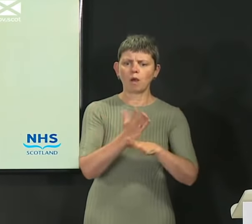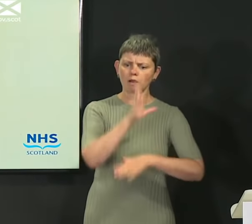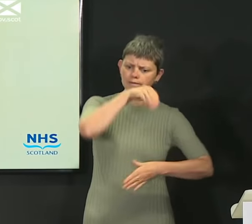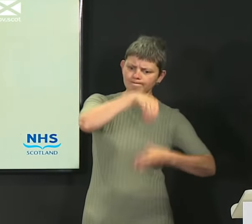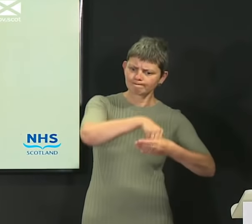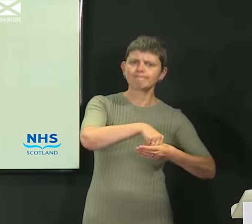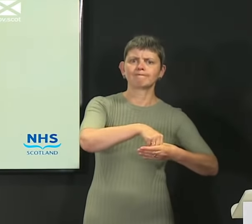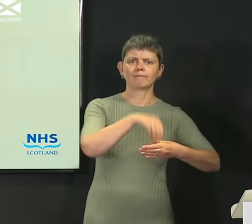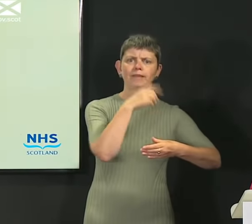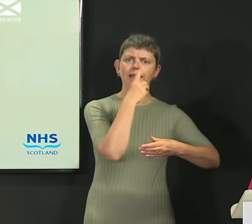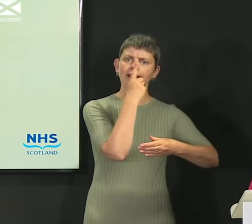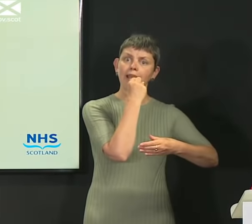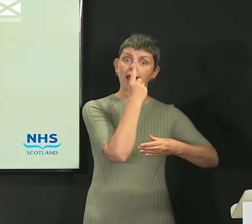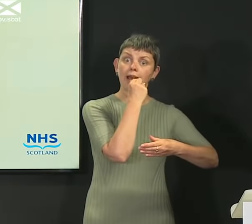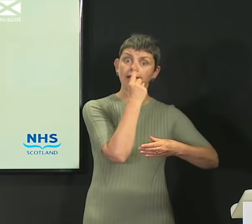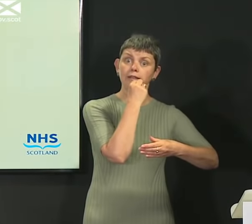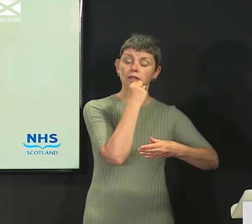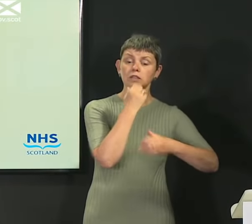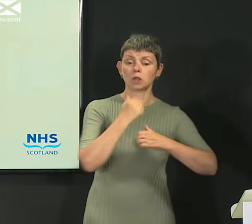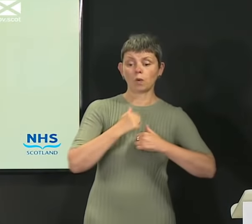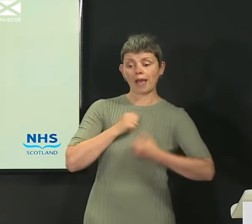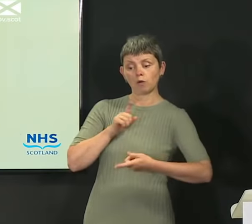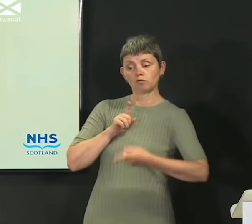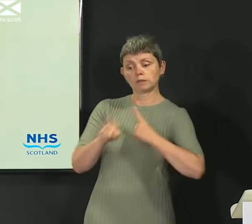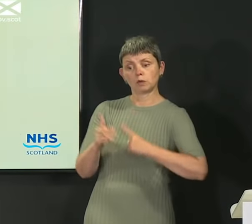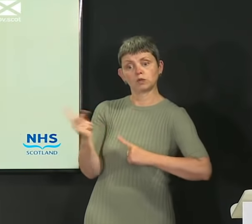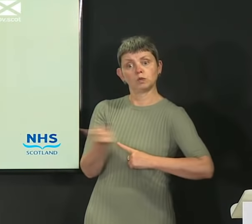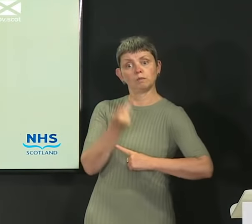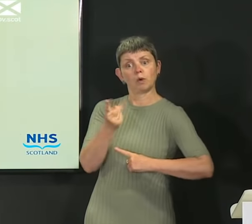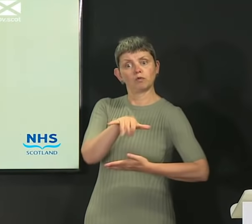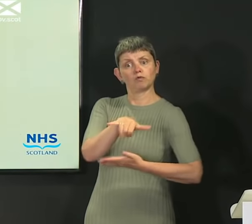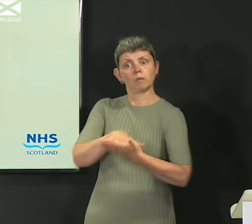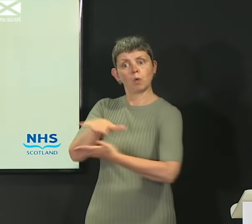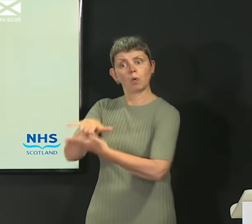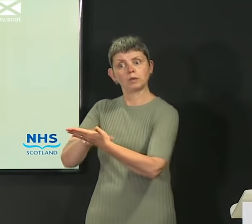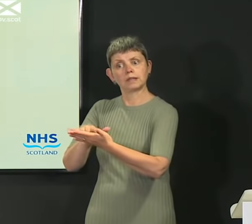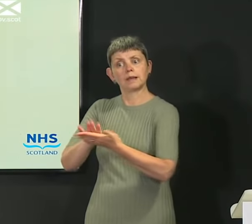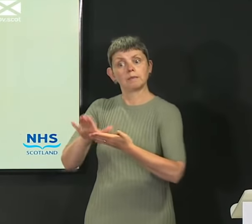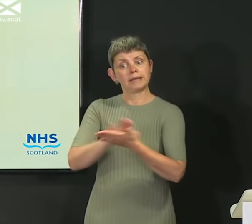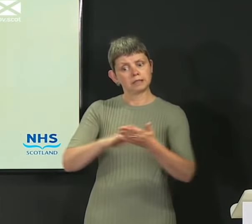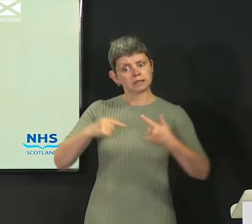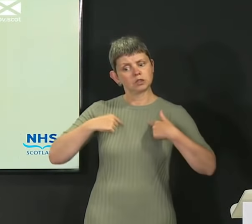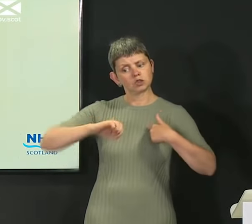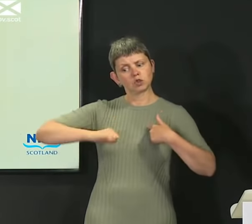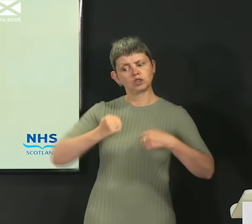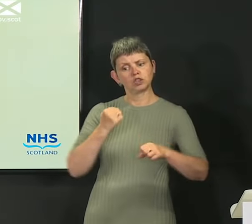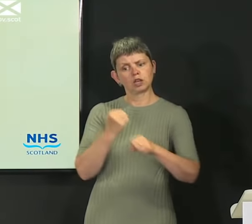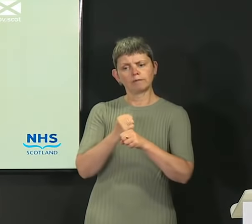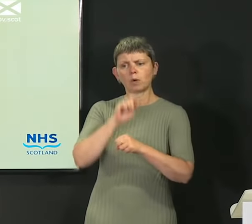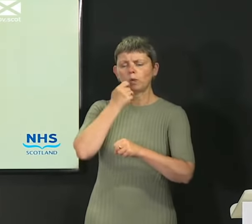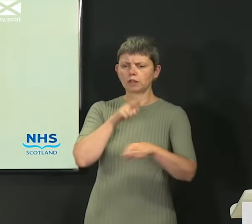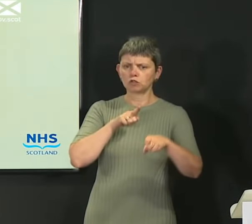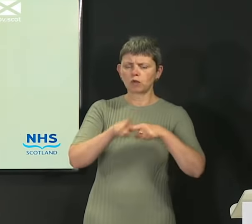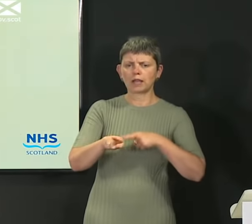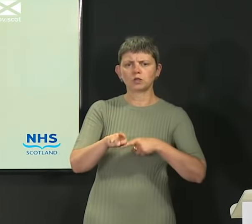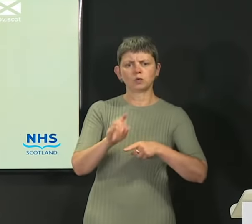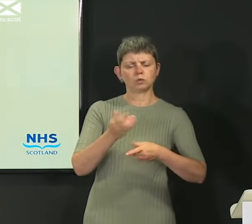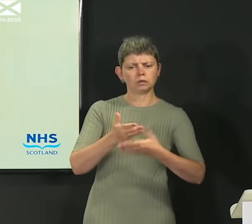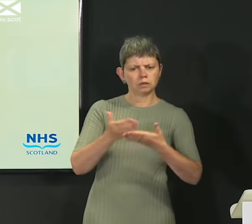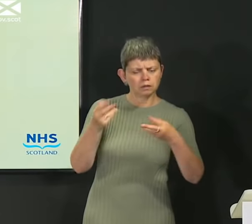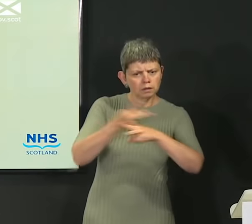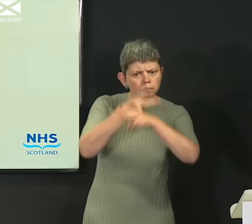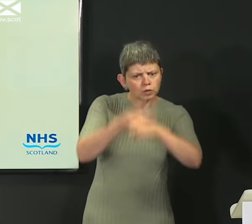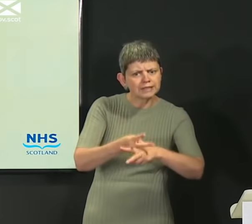responses to both reports is a firm commitment to do all that we can to protect jobs, support jobs